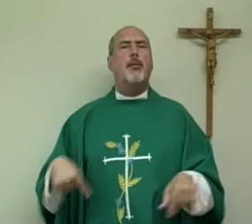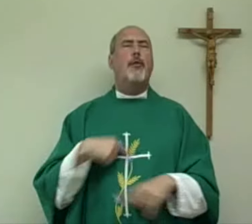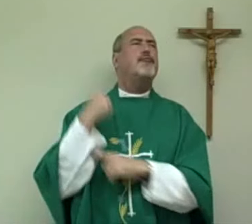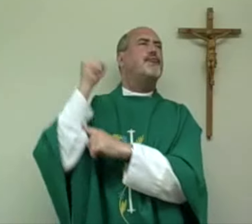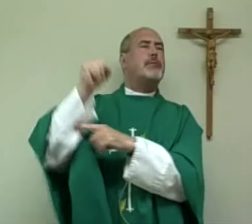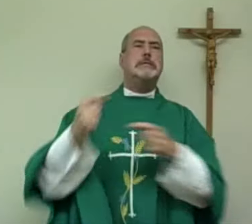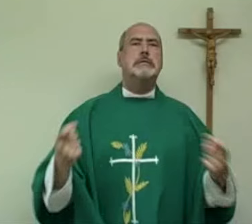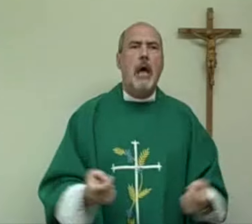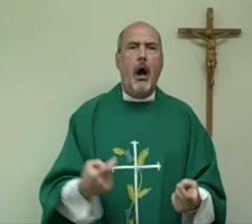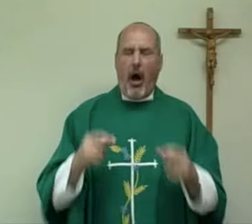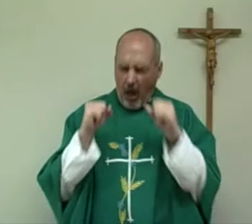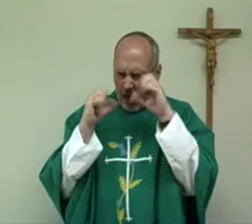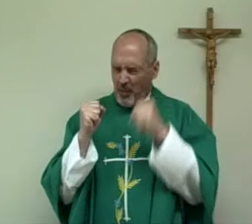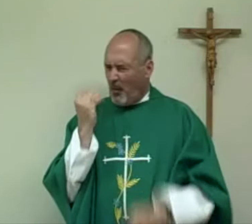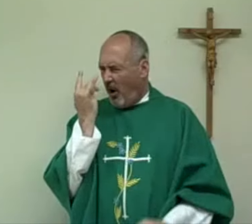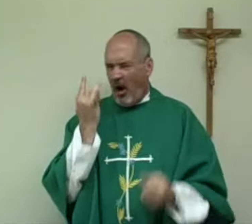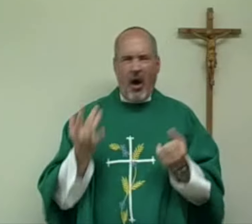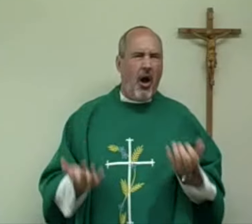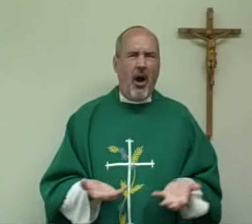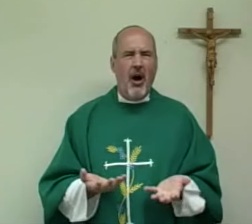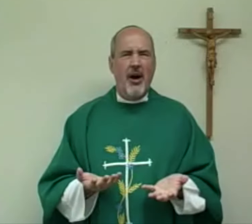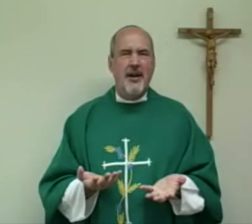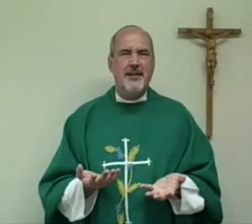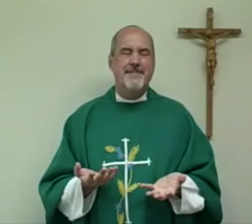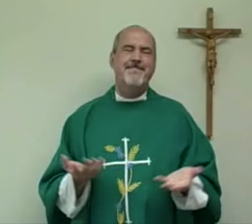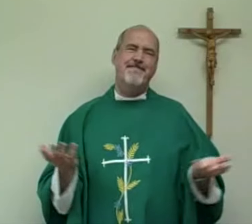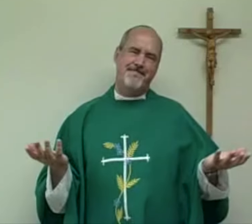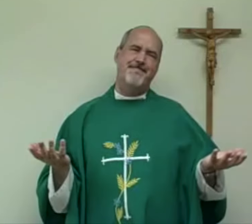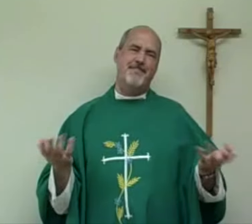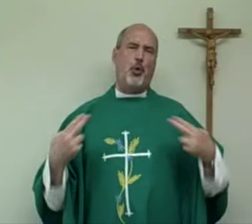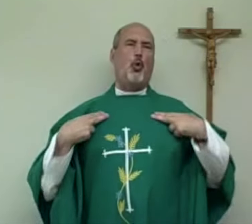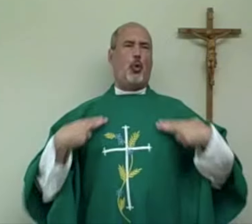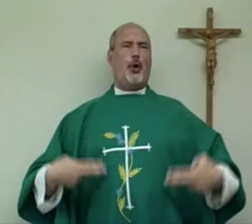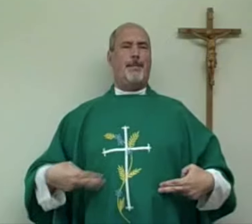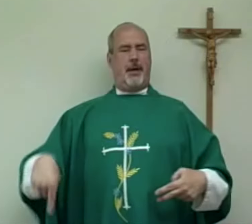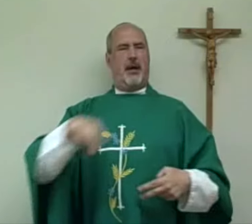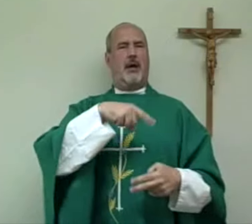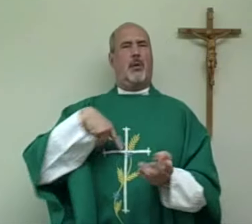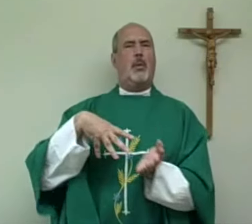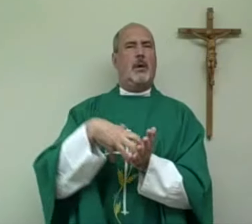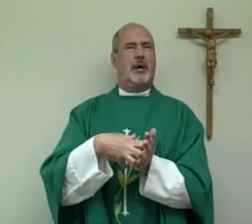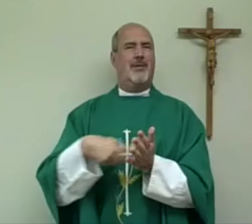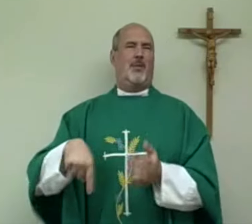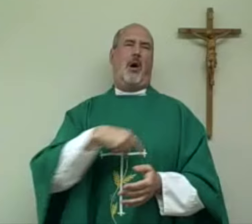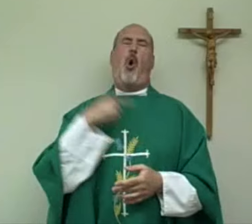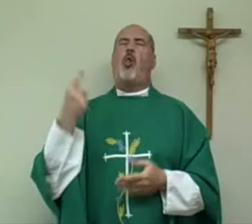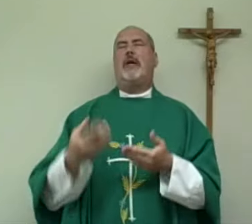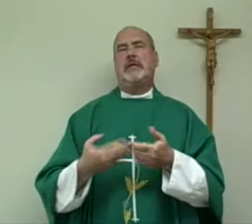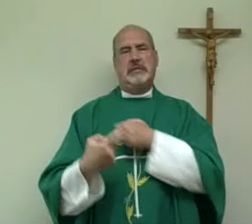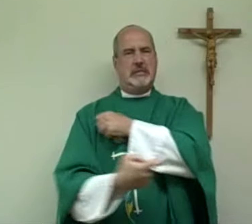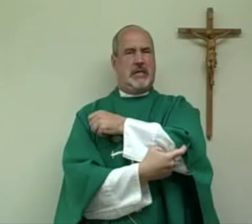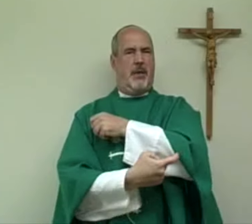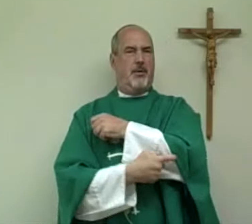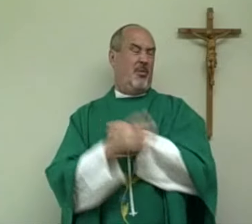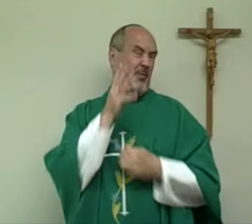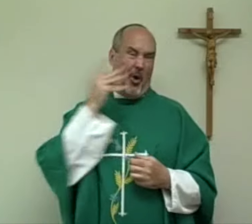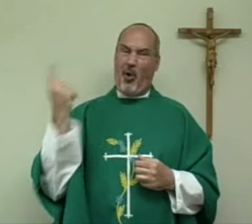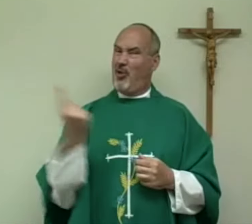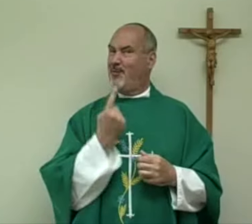a deep relationship with God, and then we resist him, get tempted by sin, and we falter. And we do this because we're